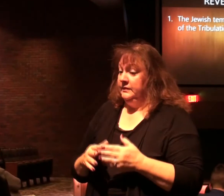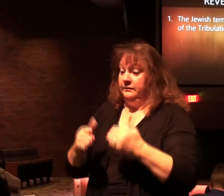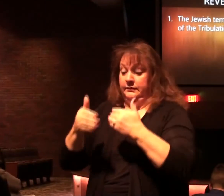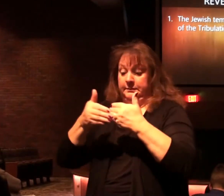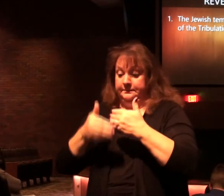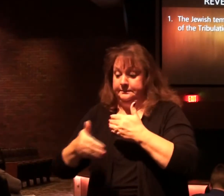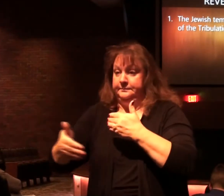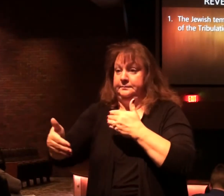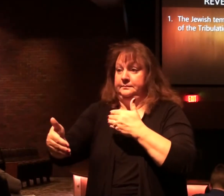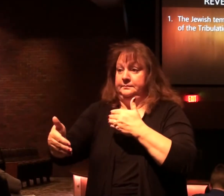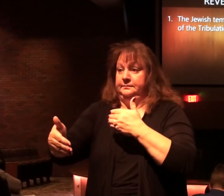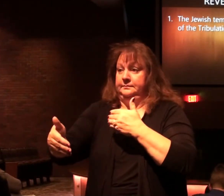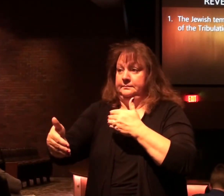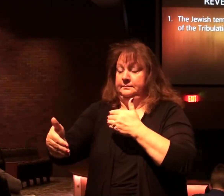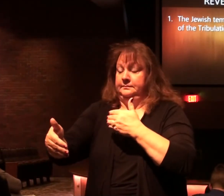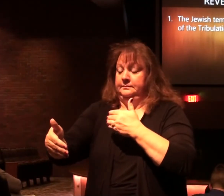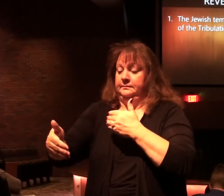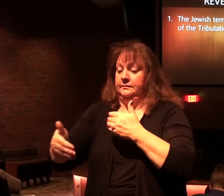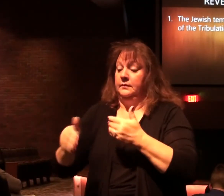this time on.